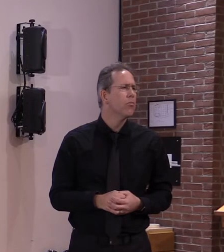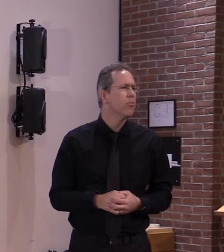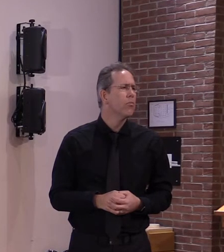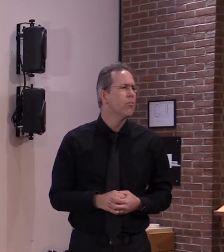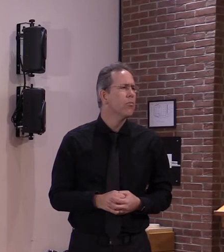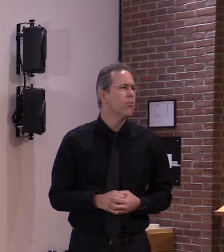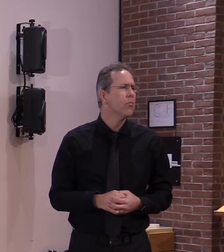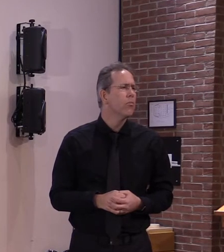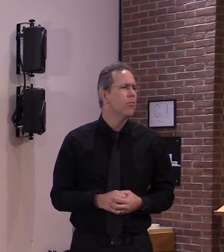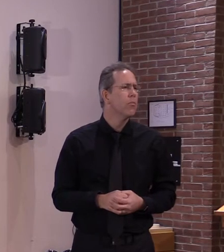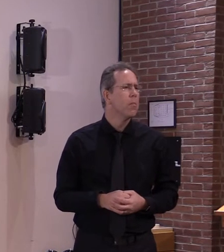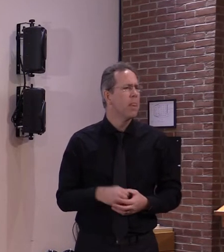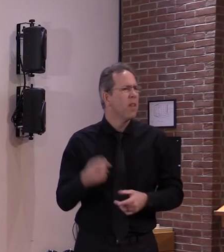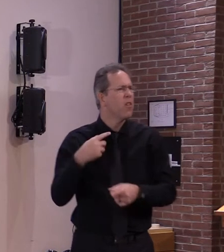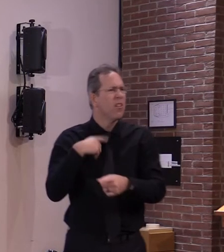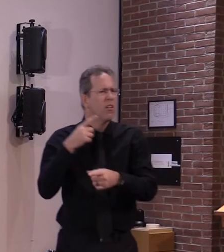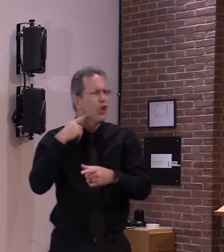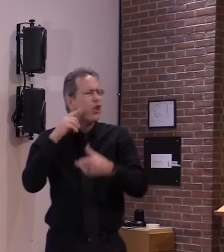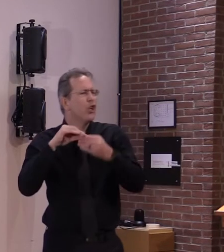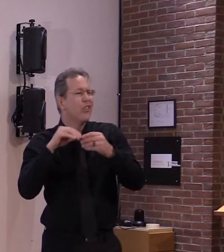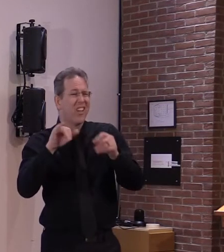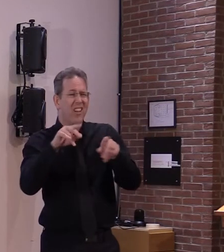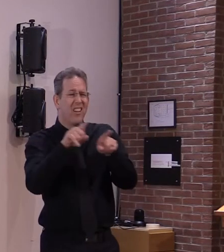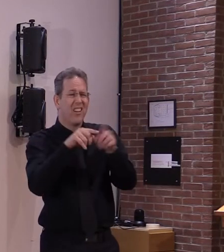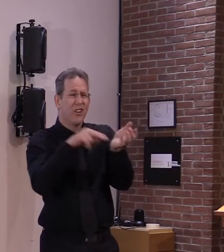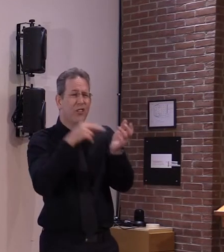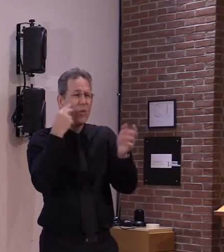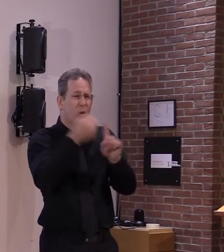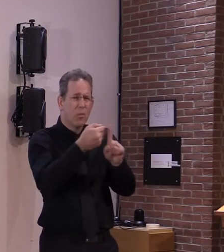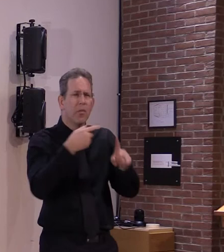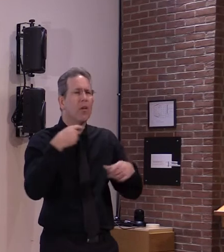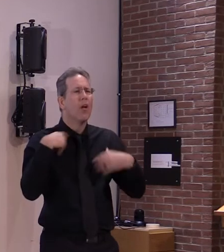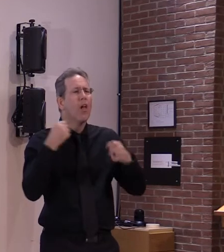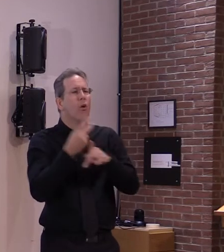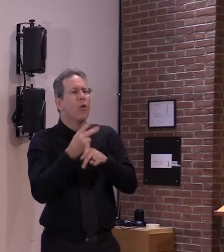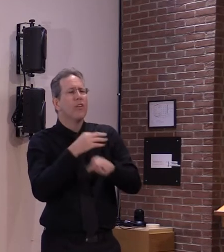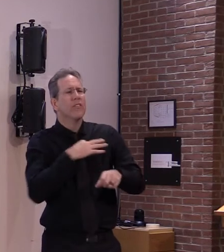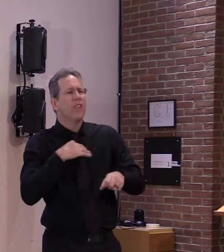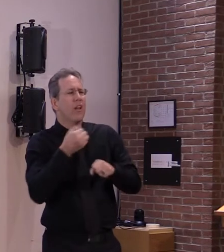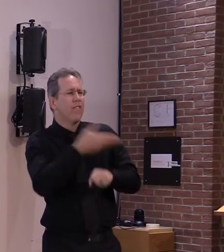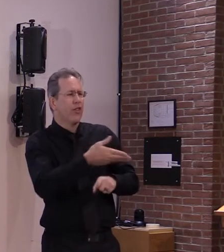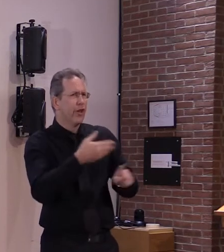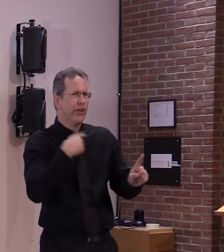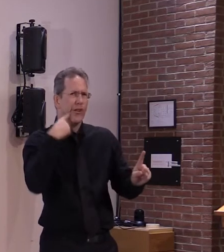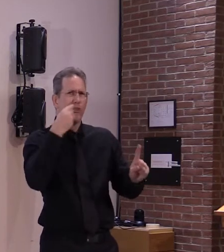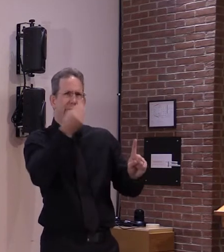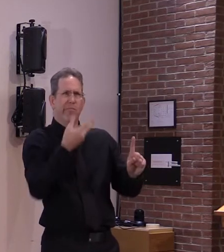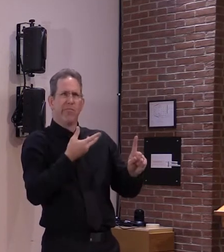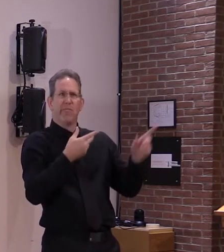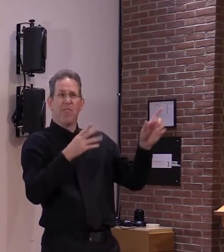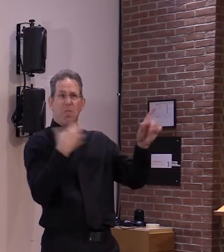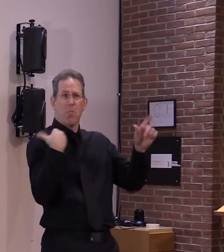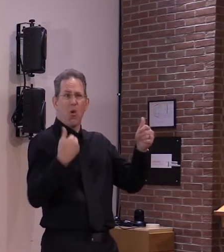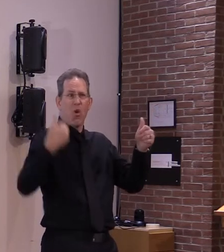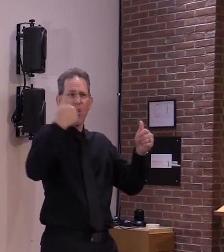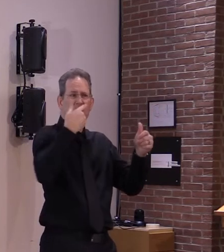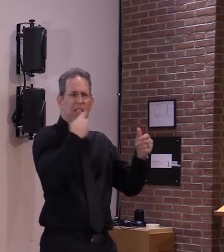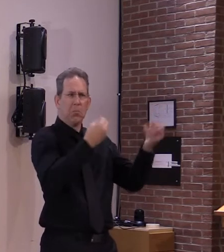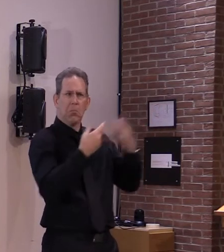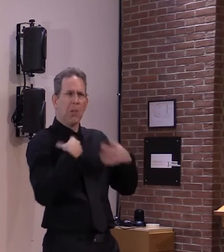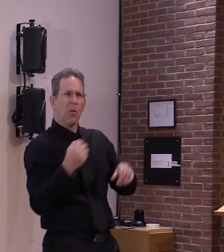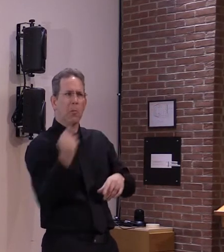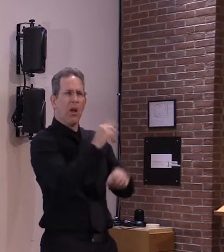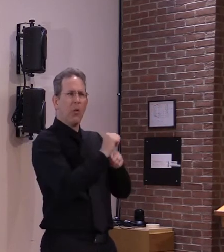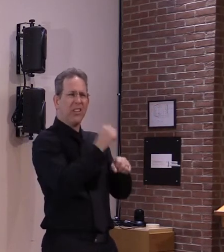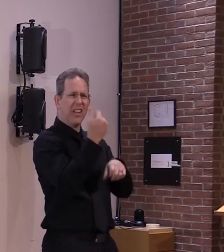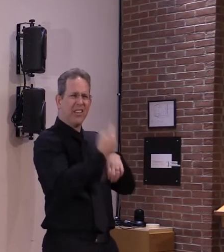uh it just doesn't sound like it falls in line with the guidance of officials so i guess i'm asking does it and